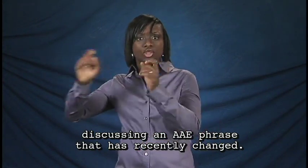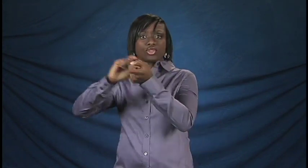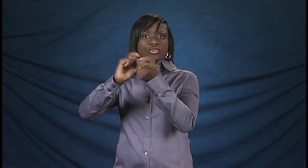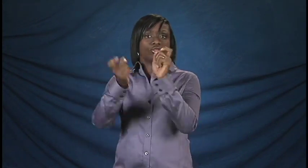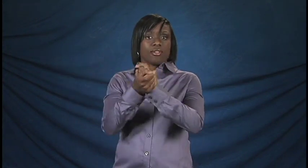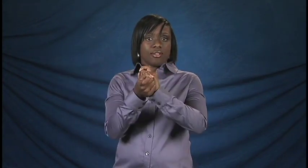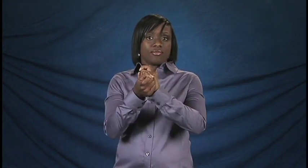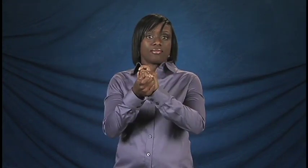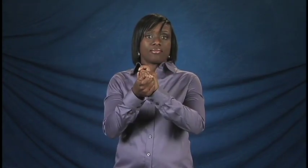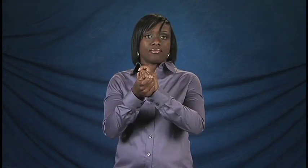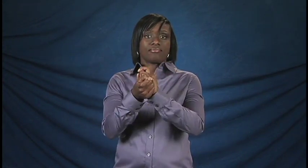changed.